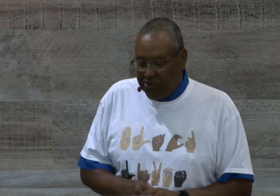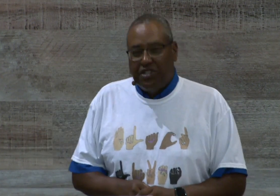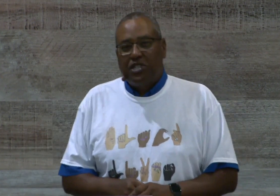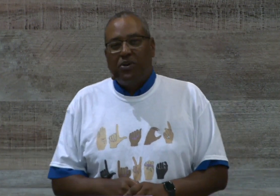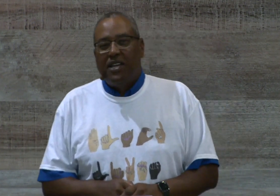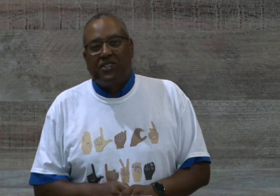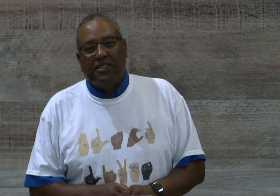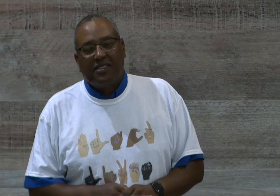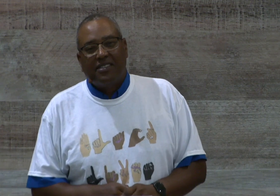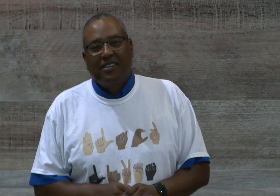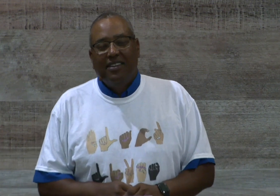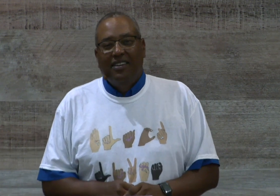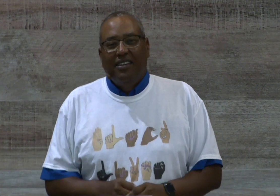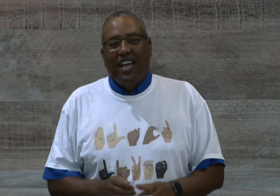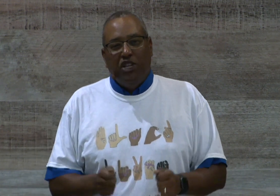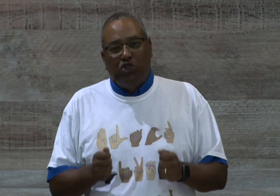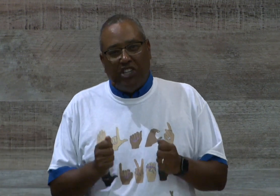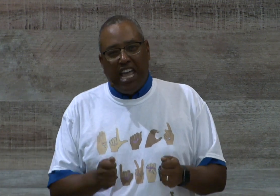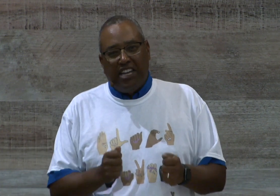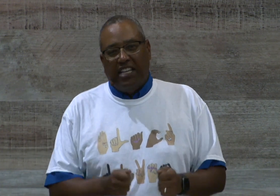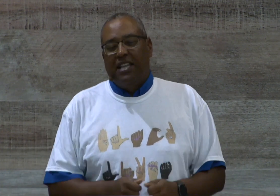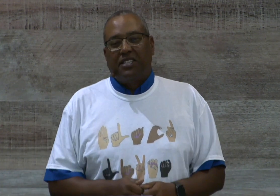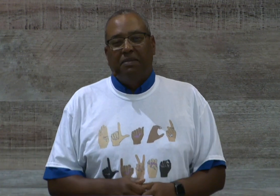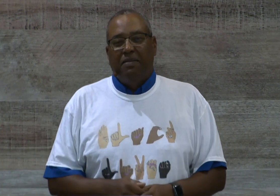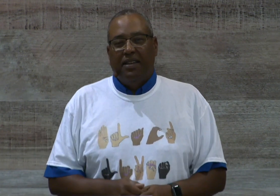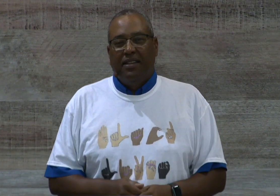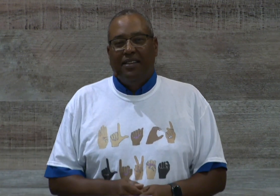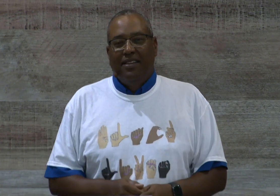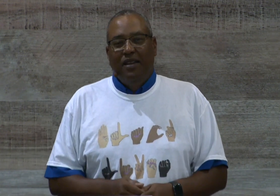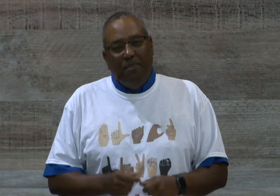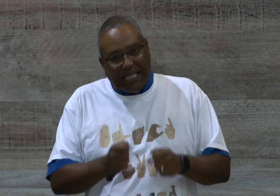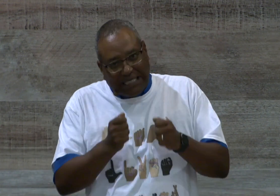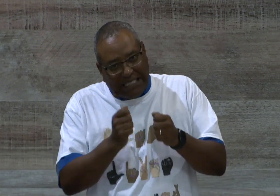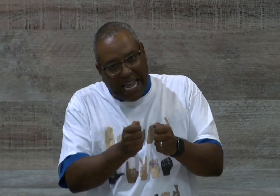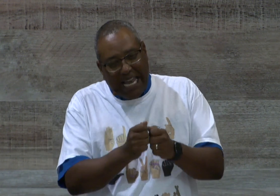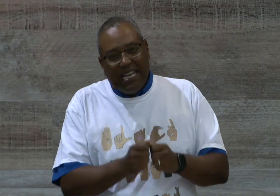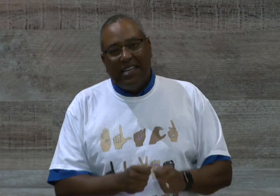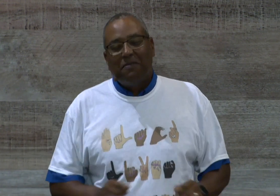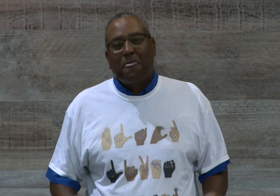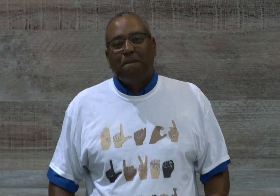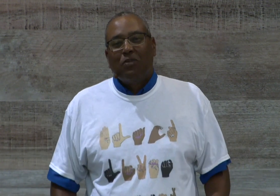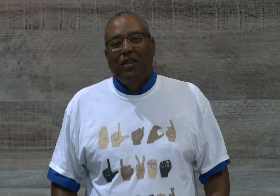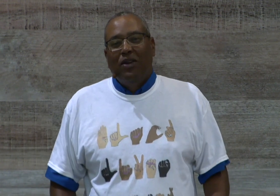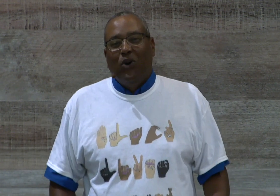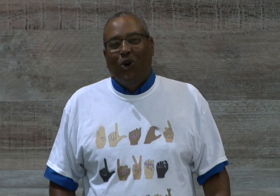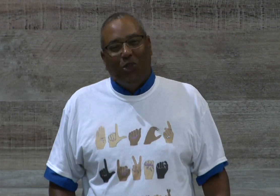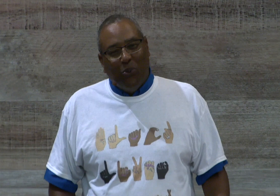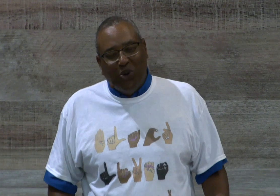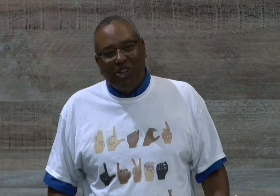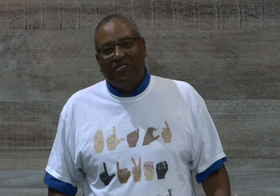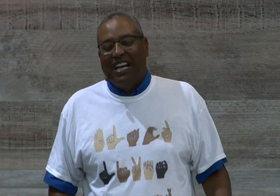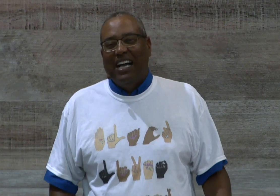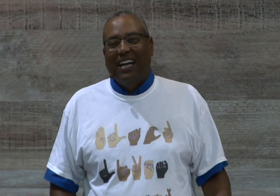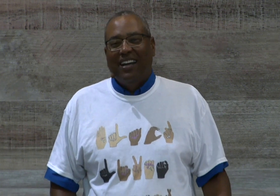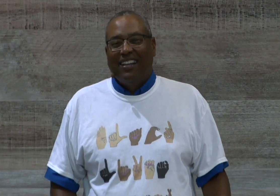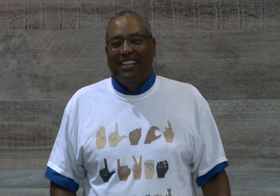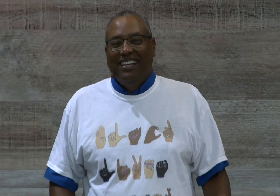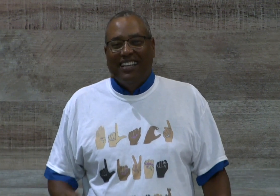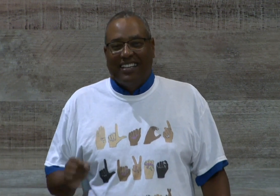situations and you stand against them. Amen? By standing on the word of God. God